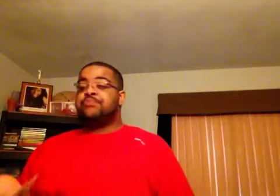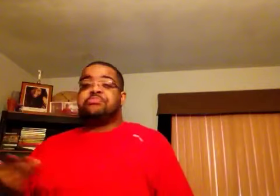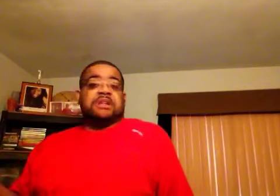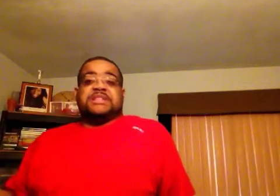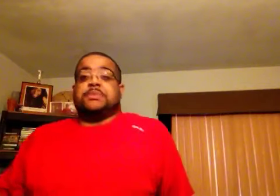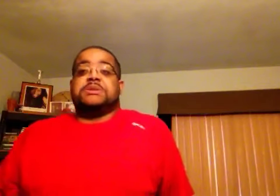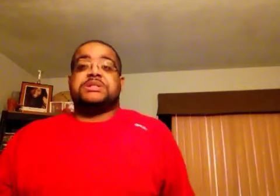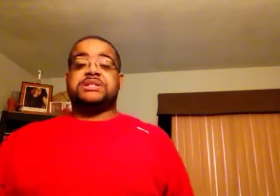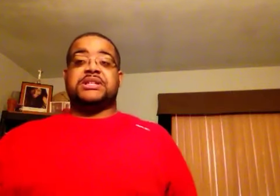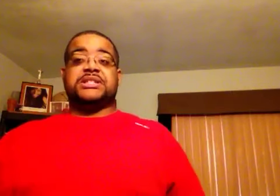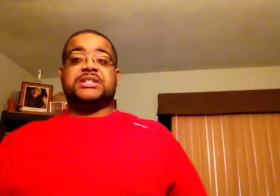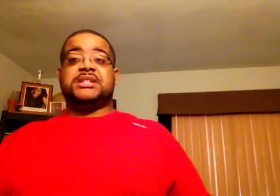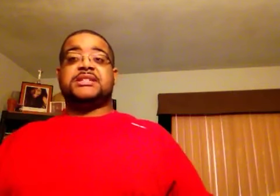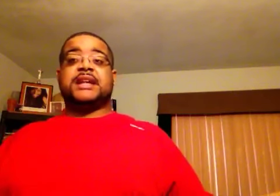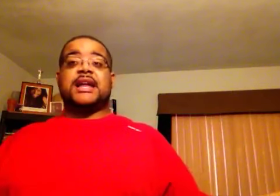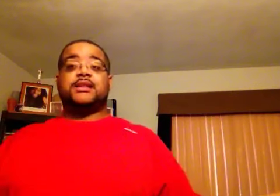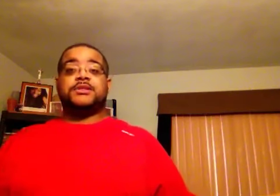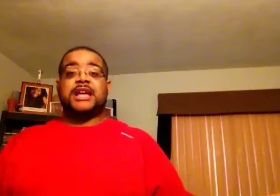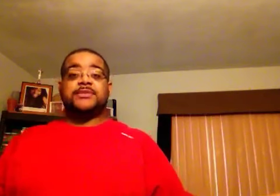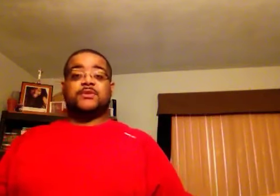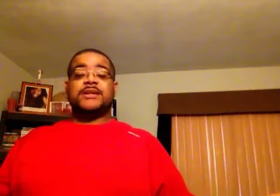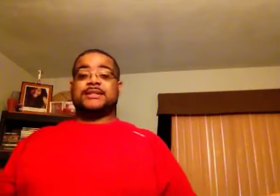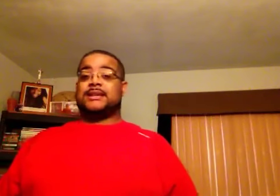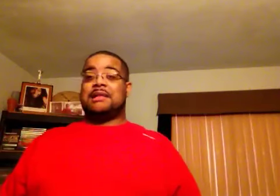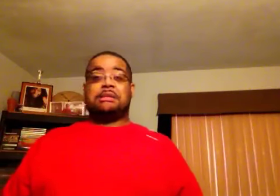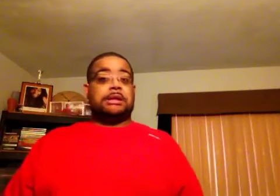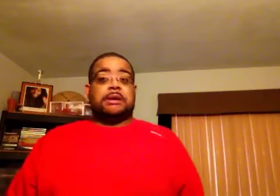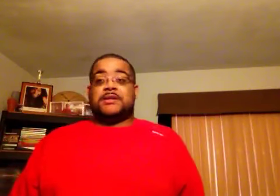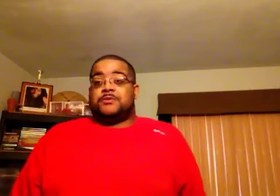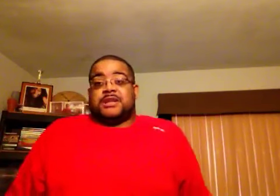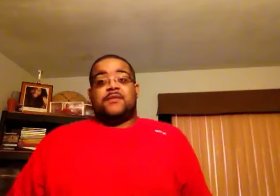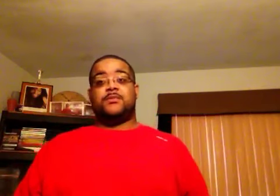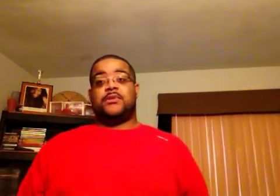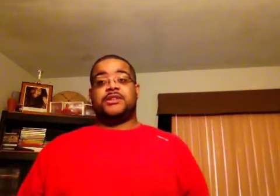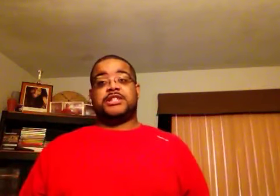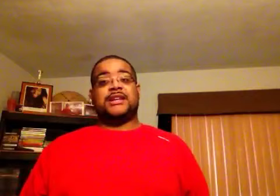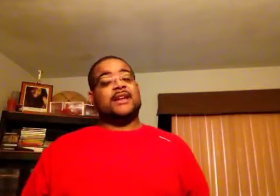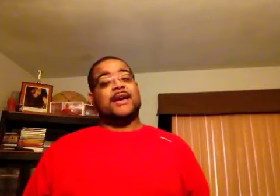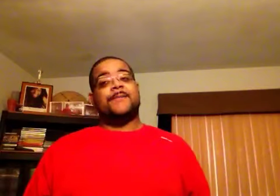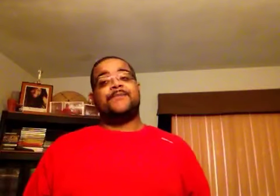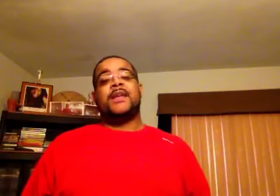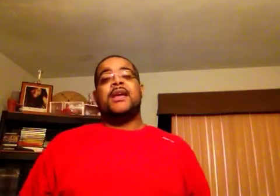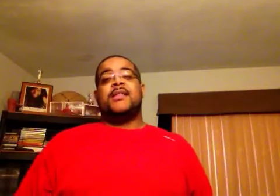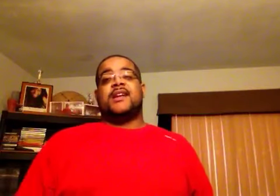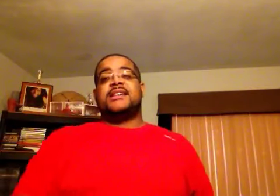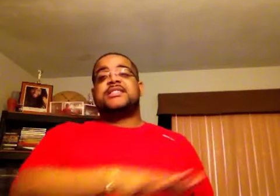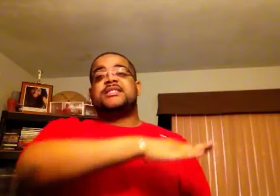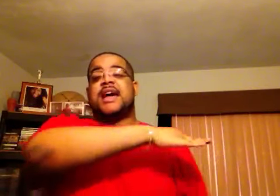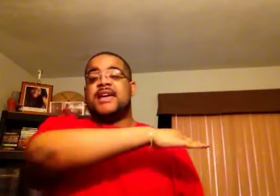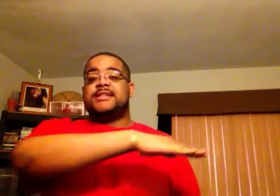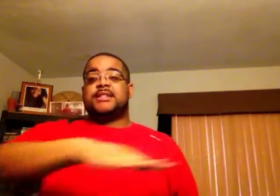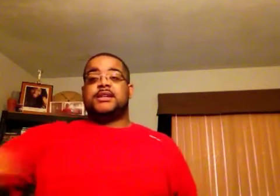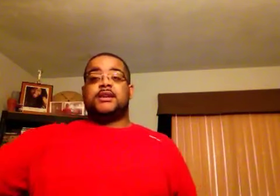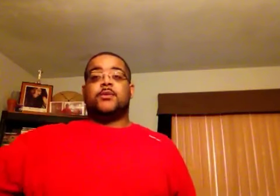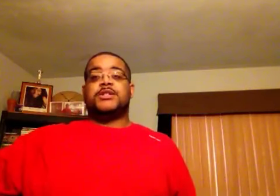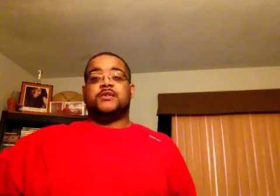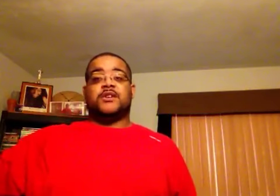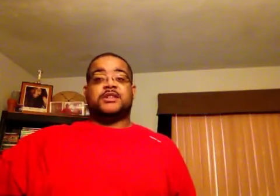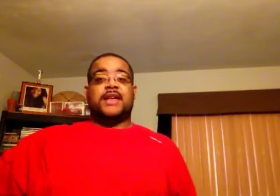exposes a good side of Luke James' voice, and I think you guys will definitely appreciate that. Now, that is the original version of the